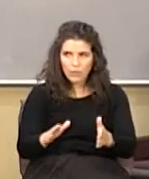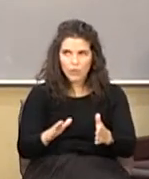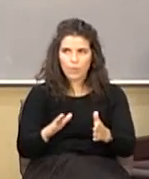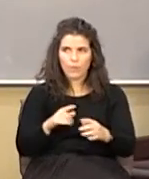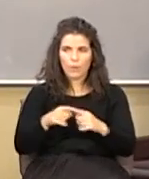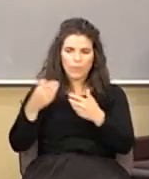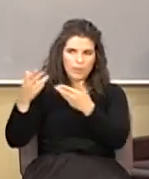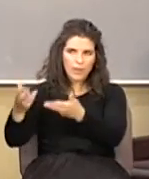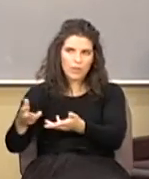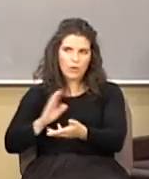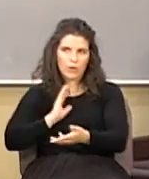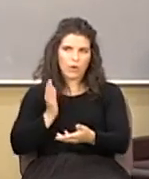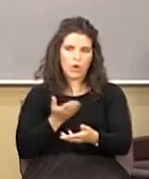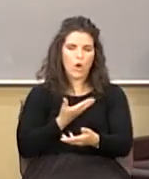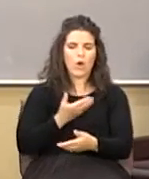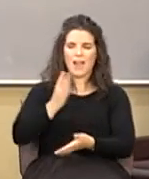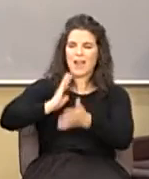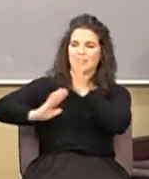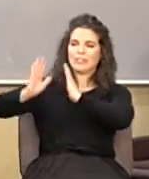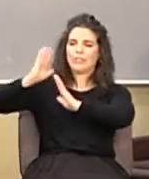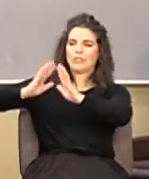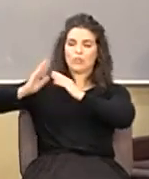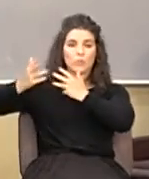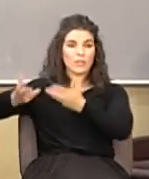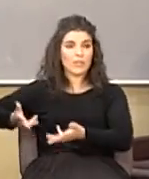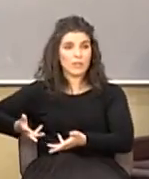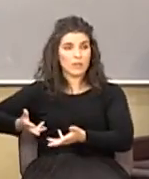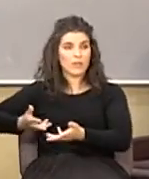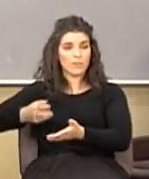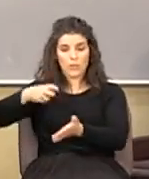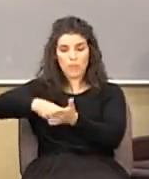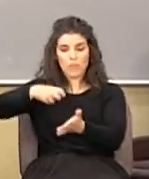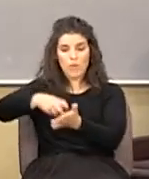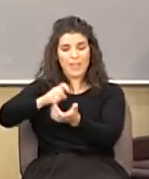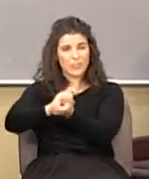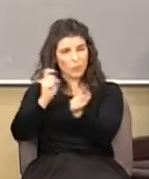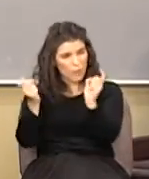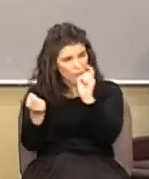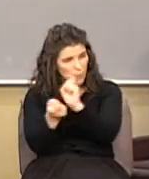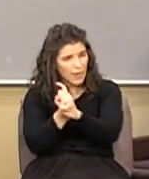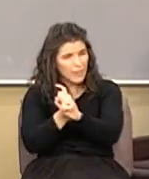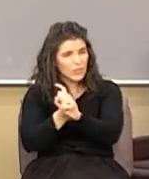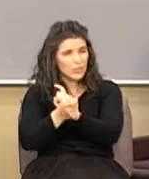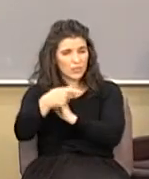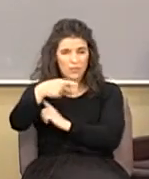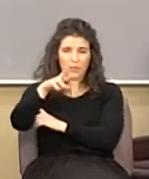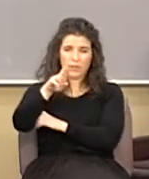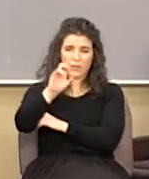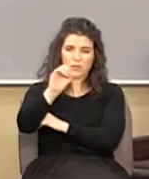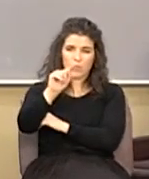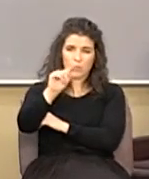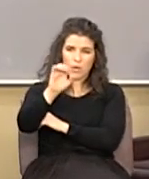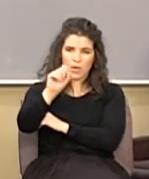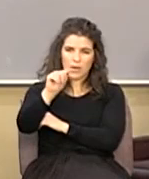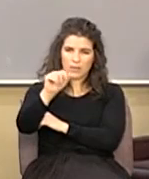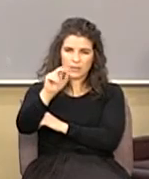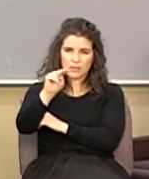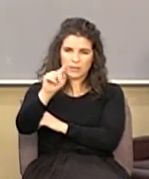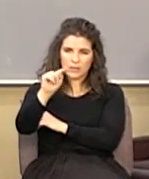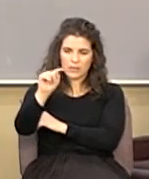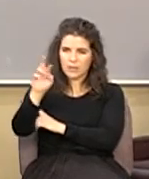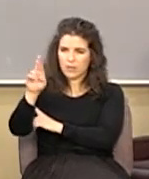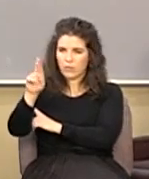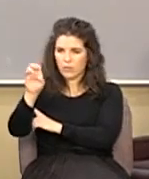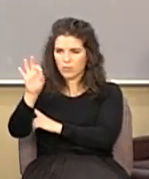there, and our ancestors were there. What happened in the Reformation is that some of that information and understanding about Paul's